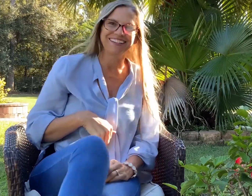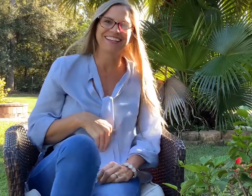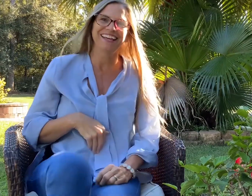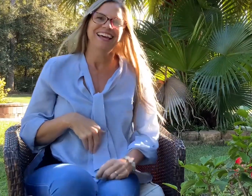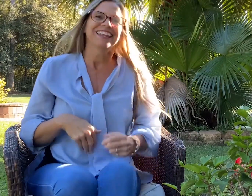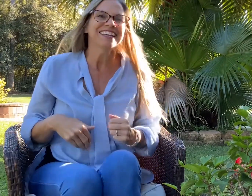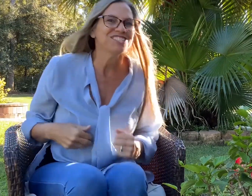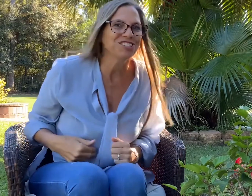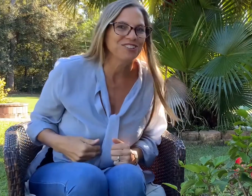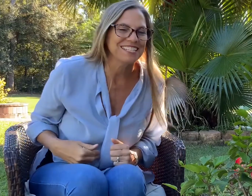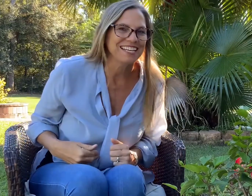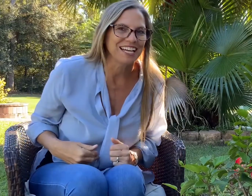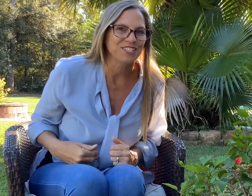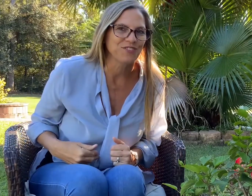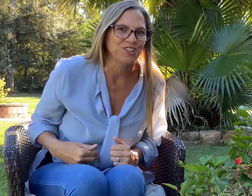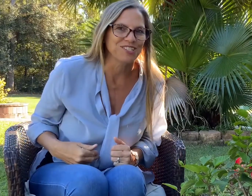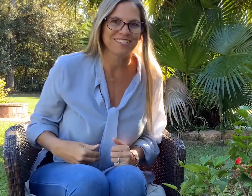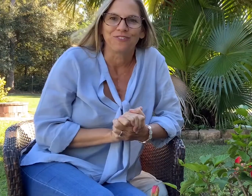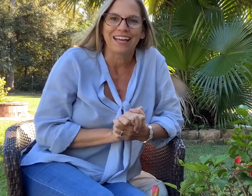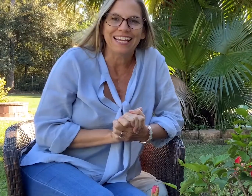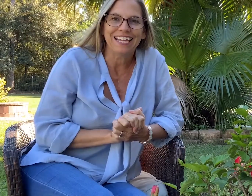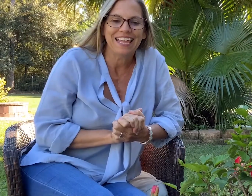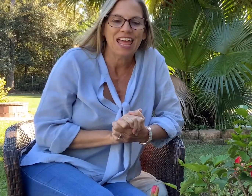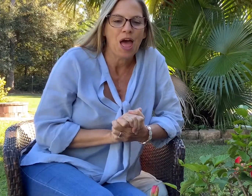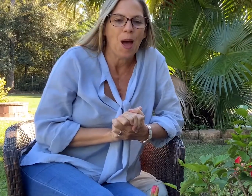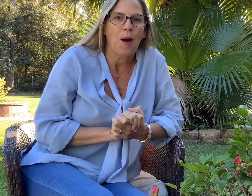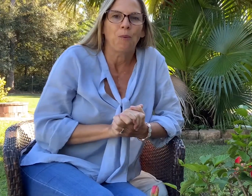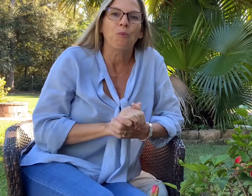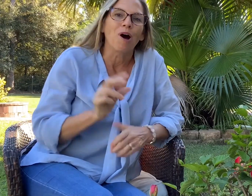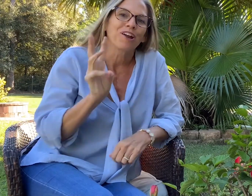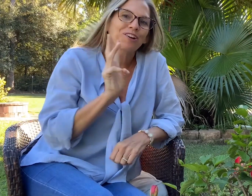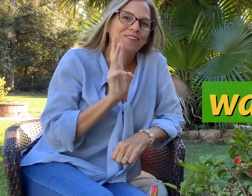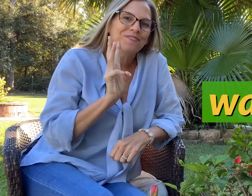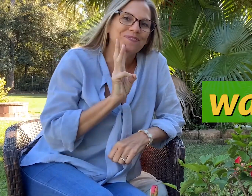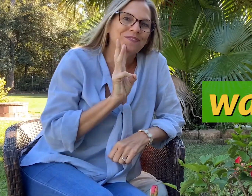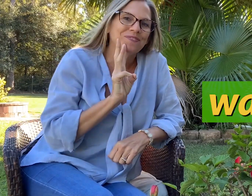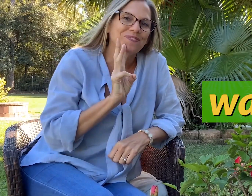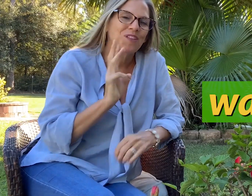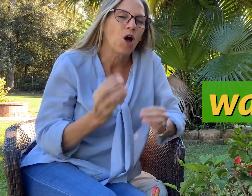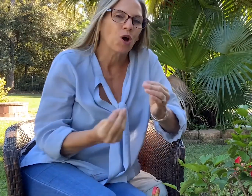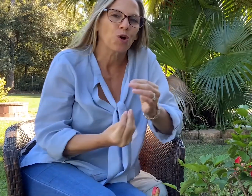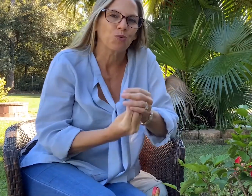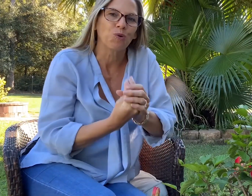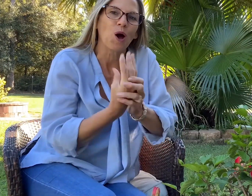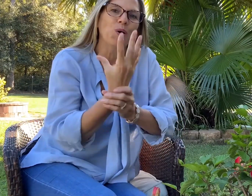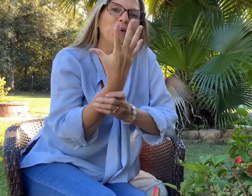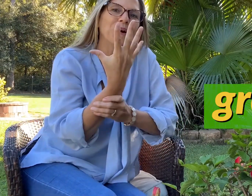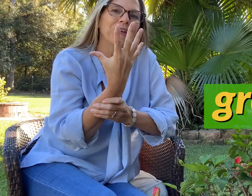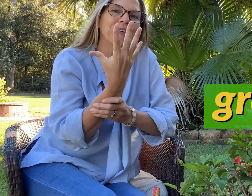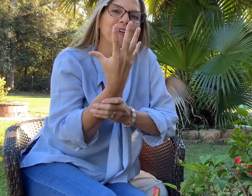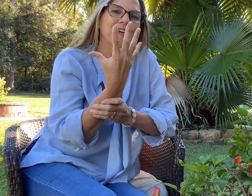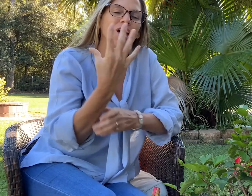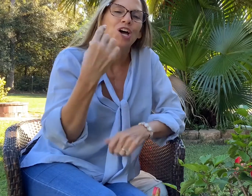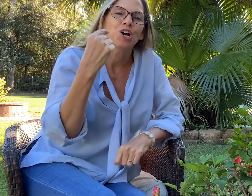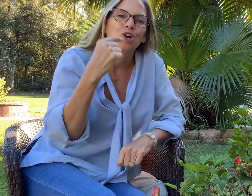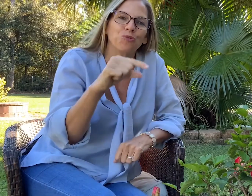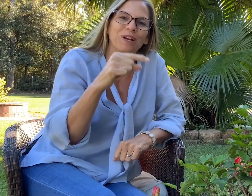let's learn the signs first. Ready? Water. Grow. Green.